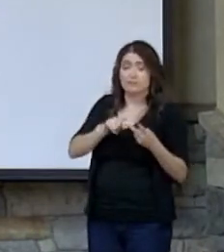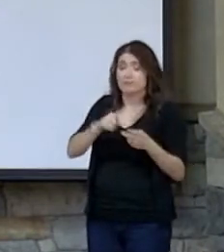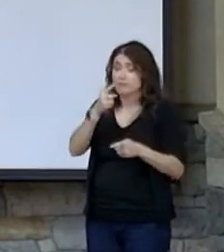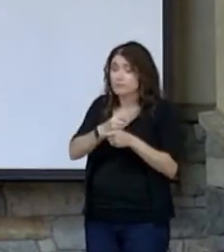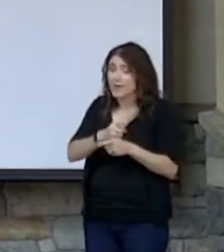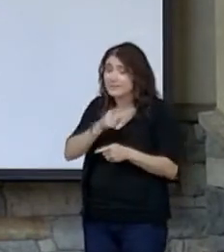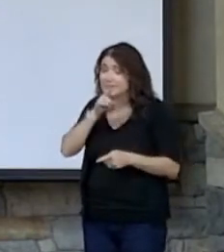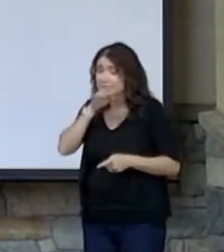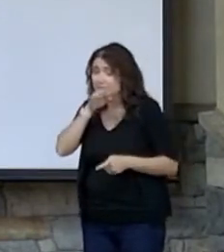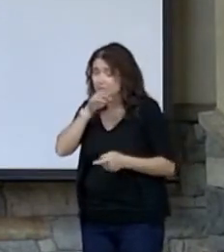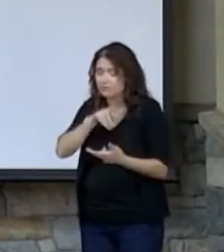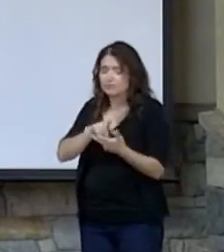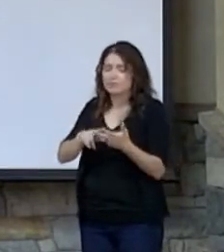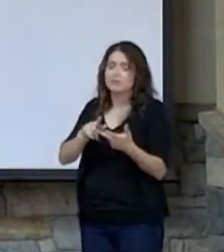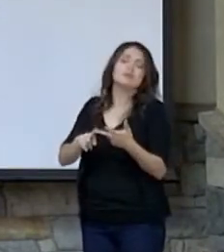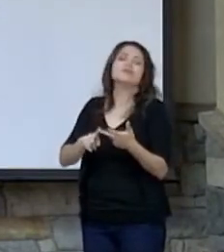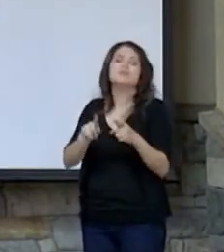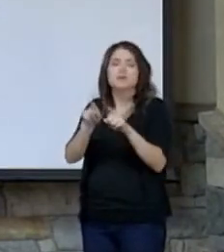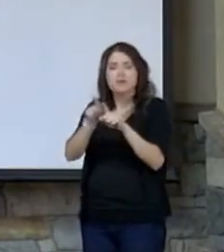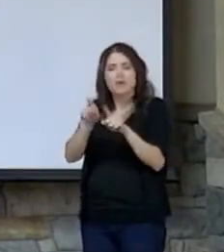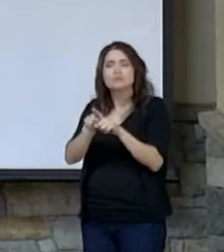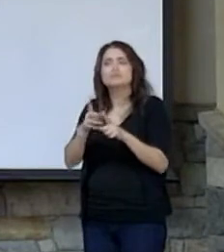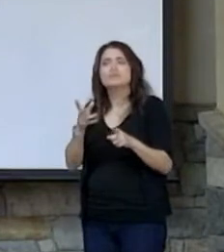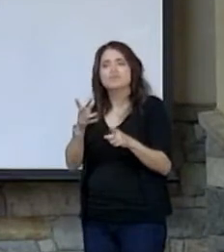But God also approves those